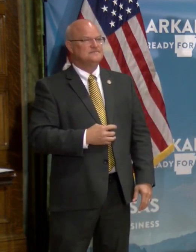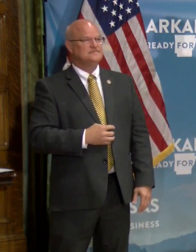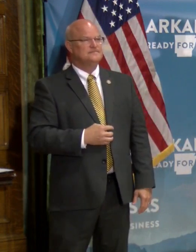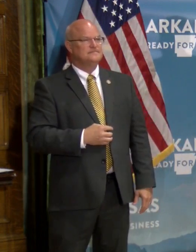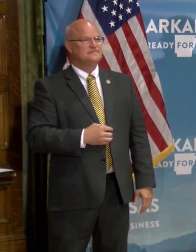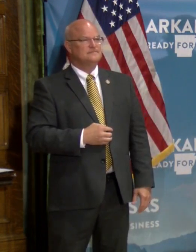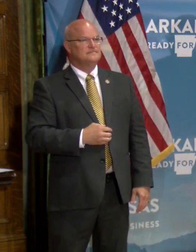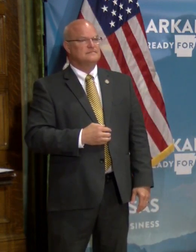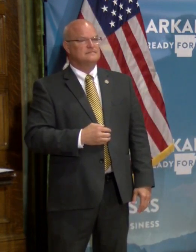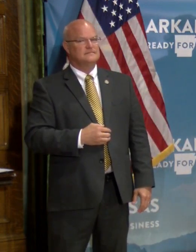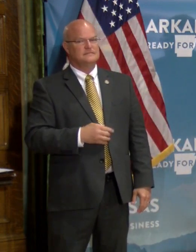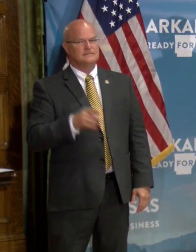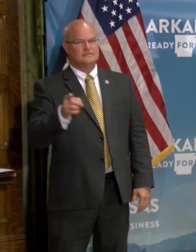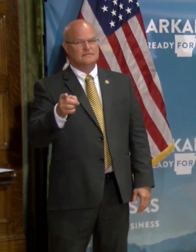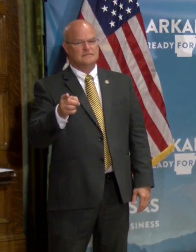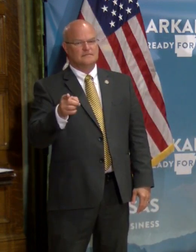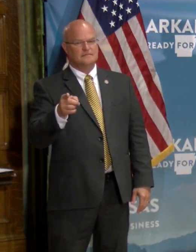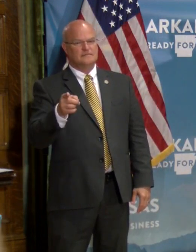Did you have a question?